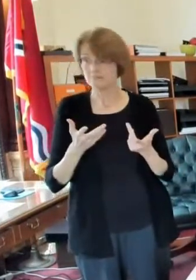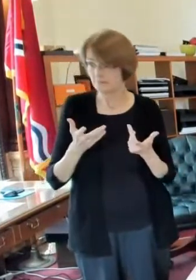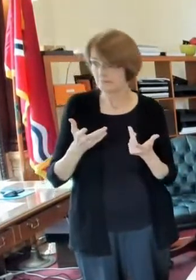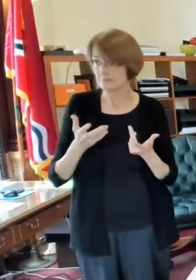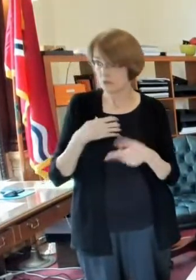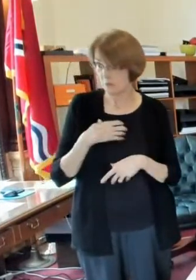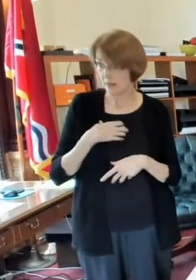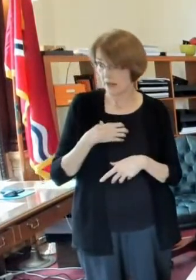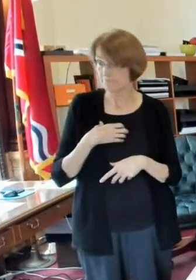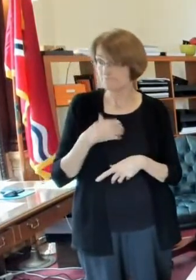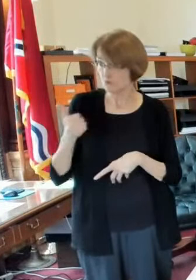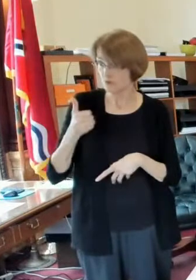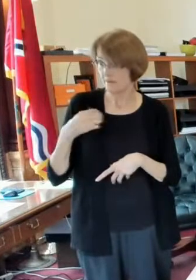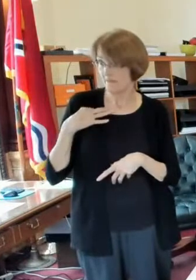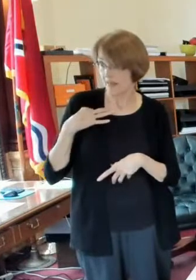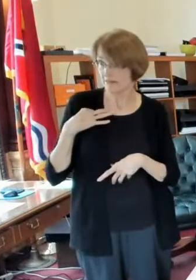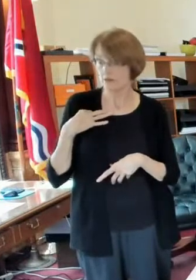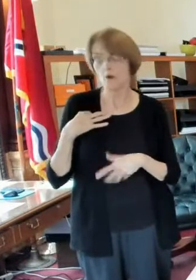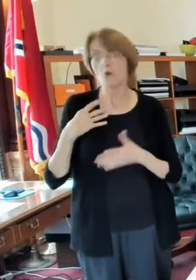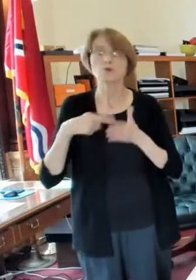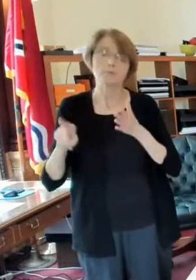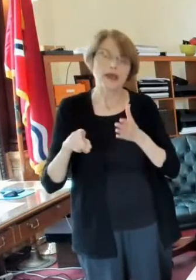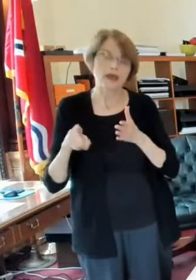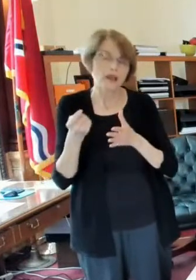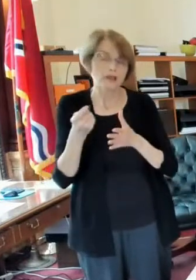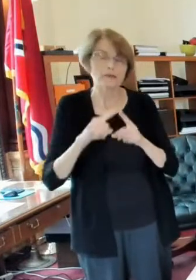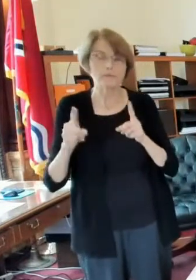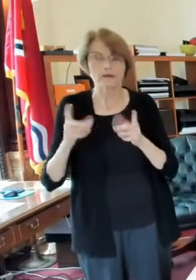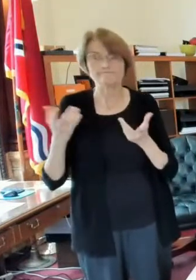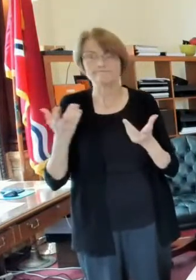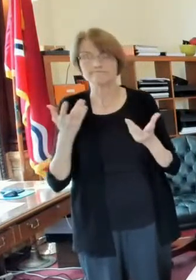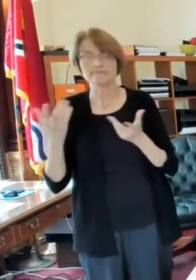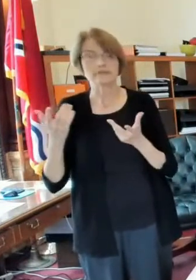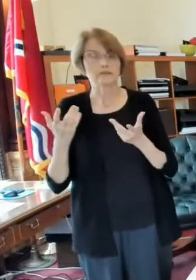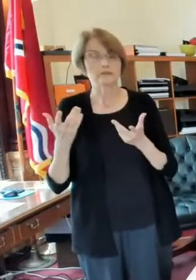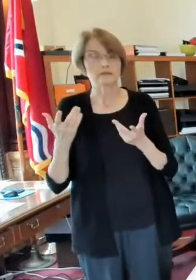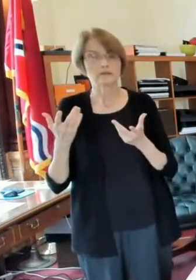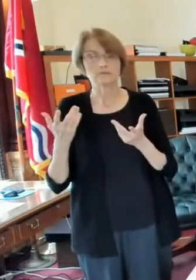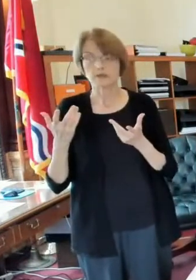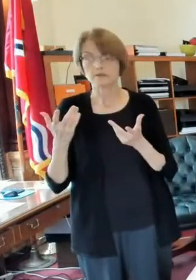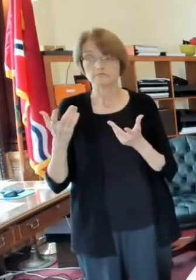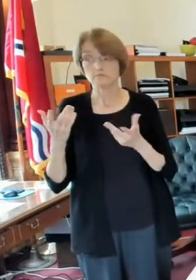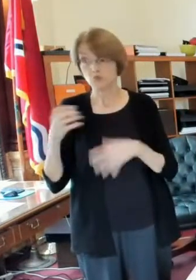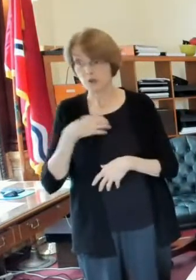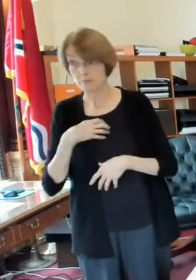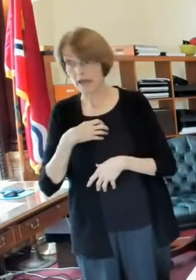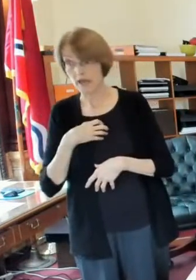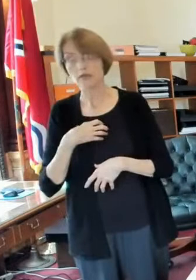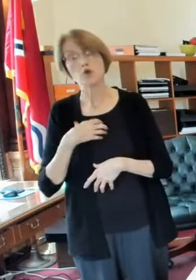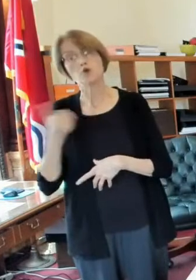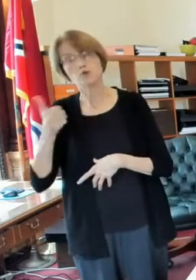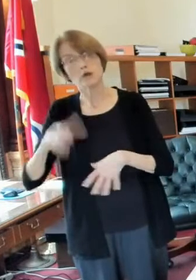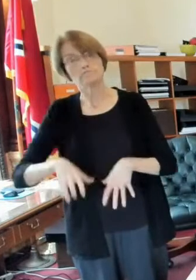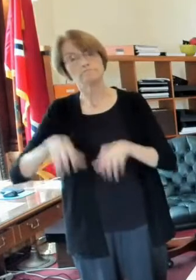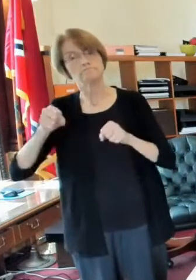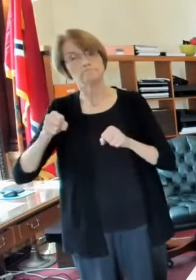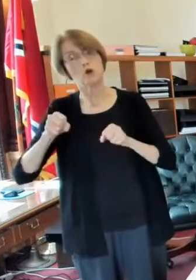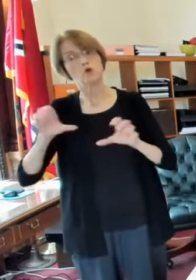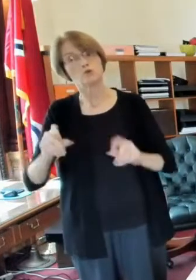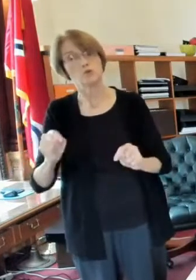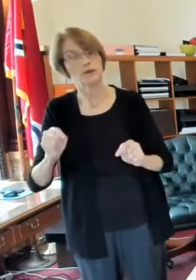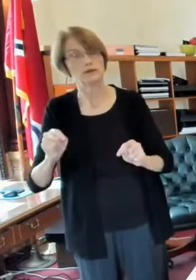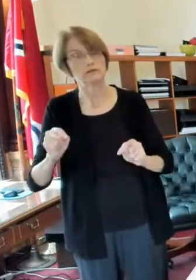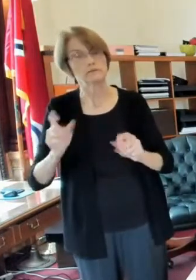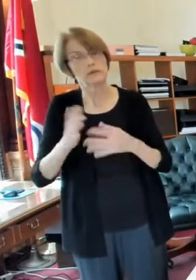you get paid a little i say volunteer but you get paid a little uh but step in and do that it's it's so important to